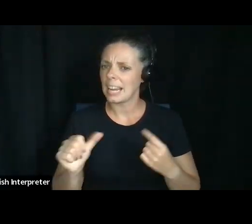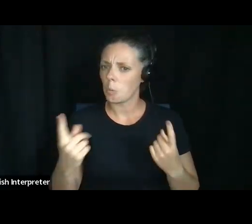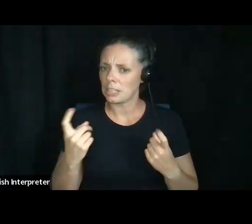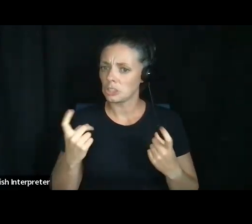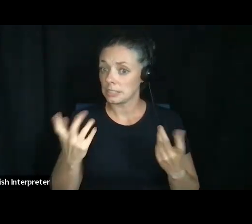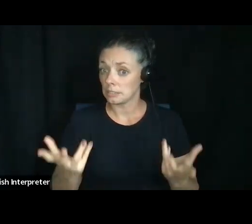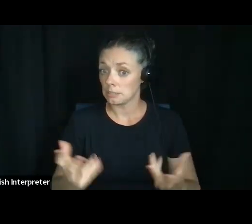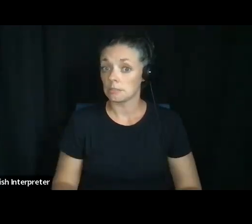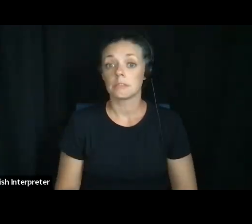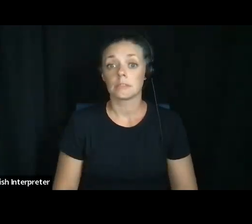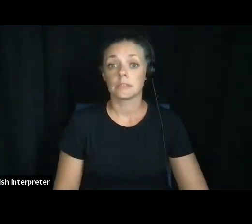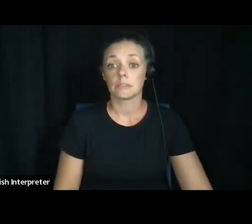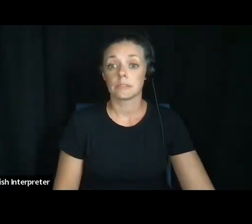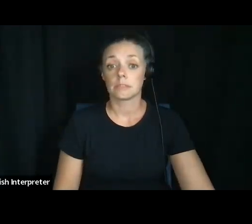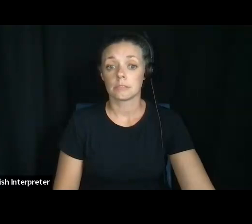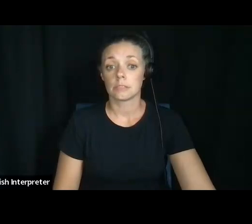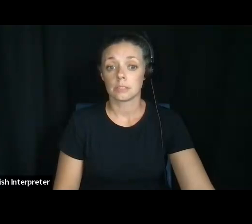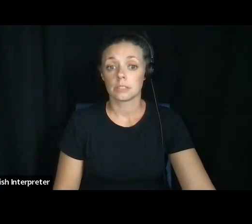at this point?